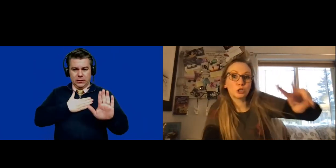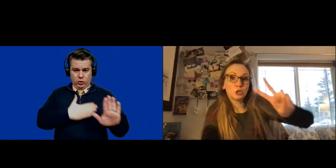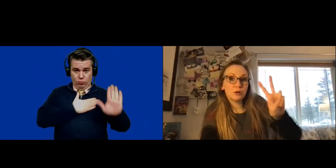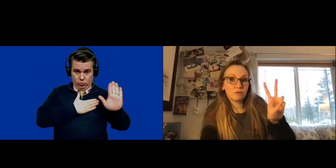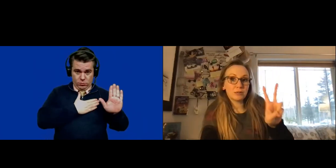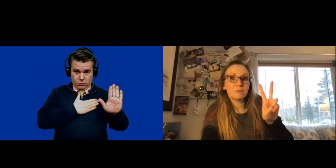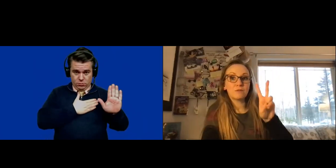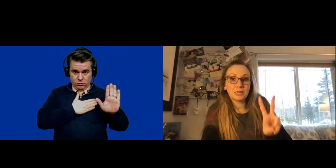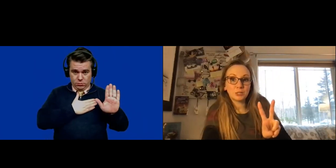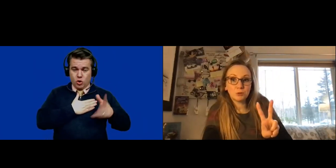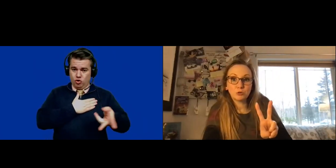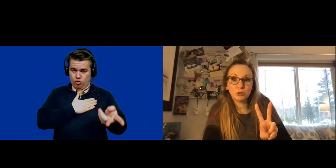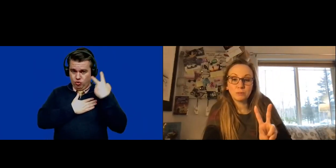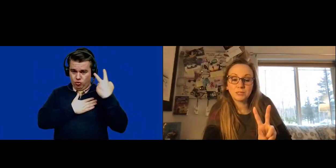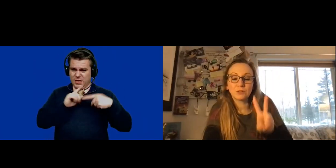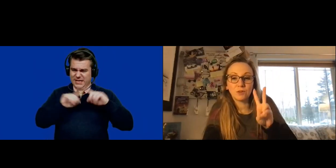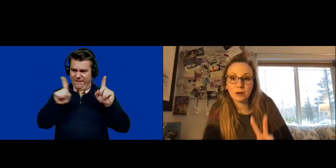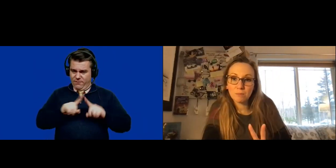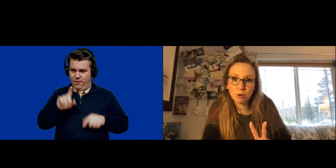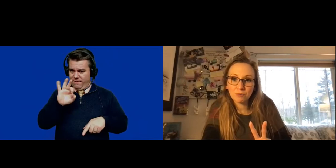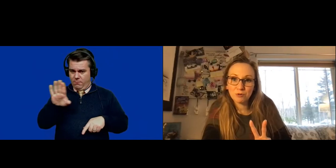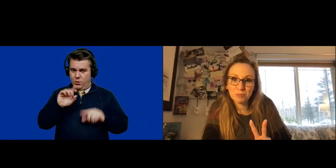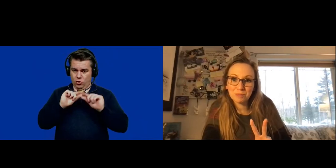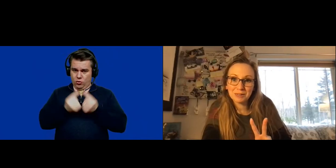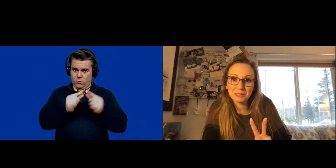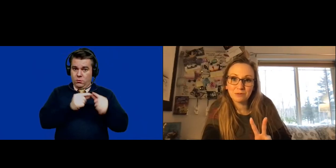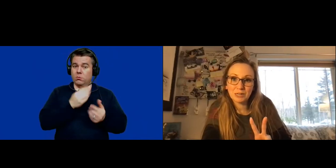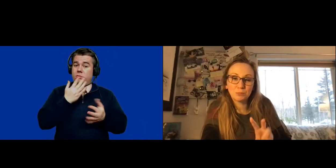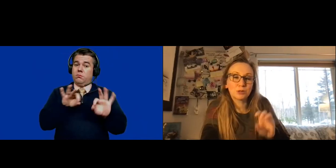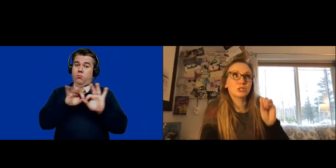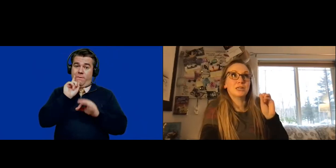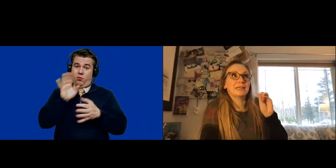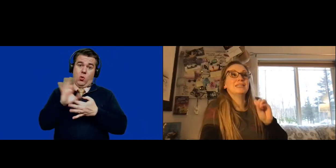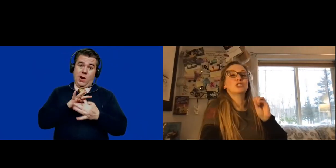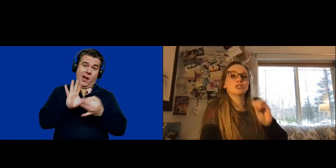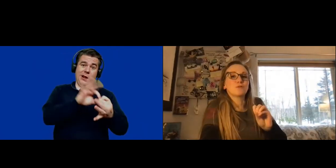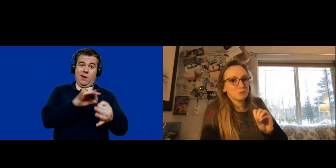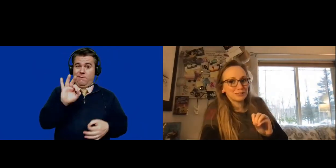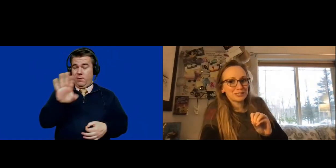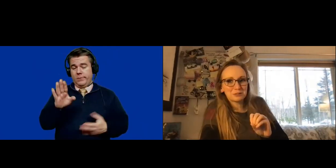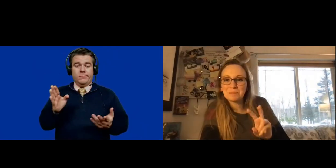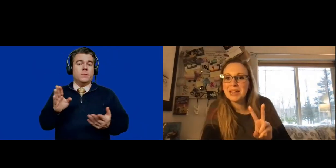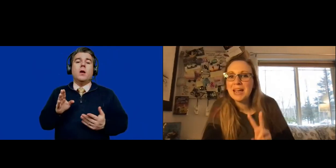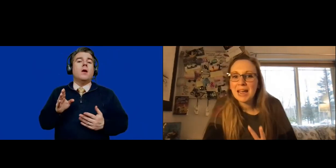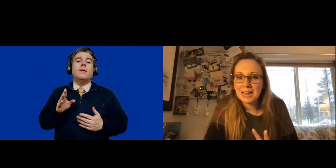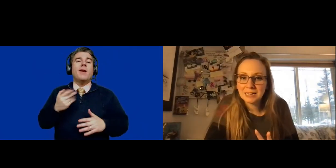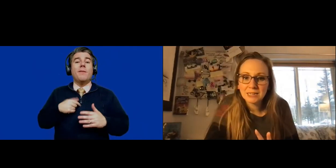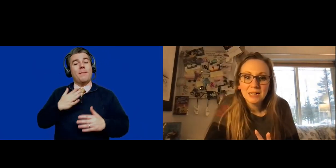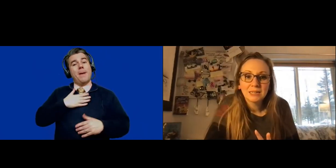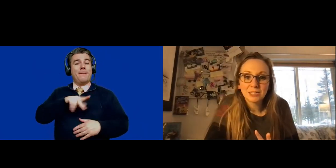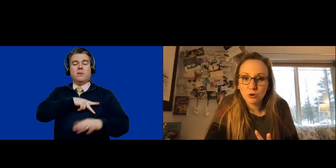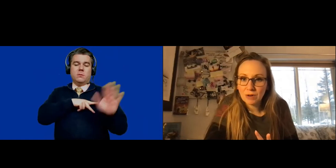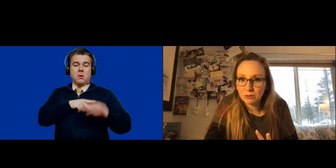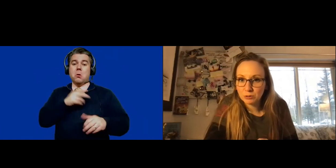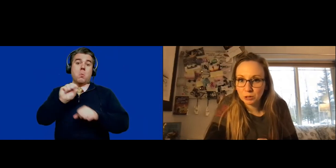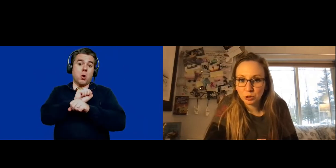We're going to go to two different Facebook groups. It's very important for you to be plugged into Facebook, at least just for your business. And